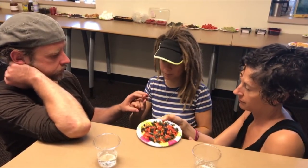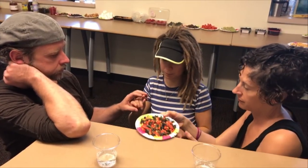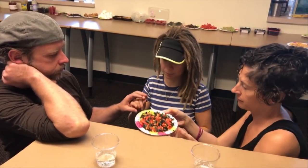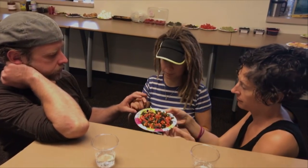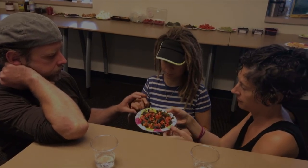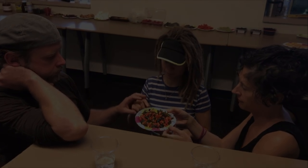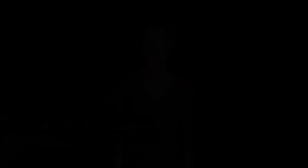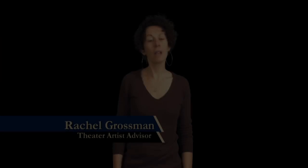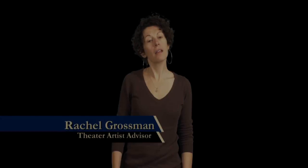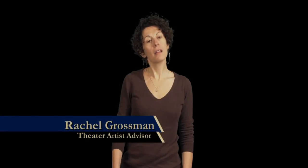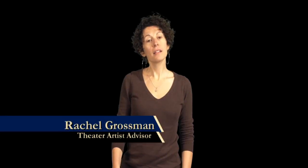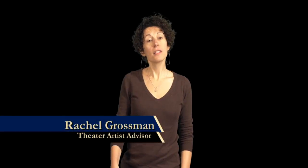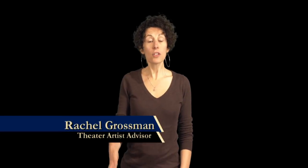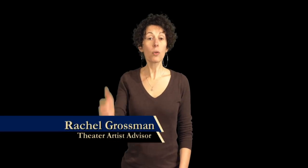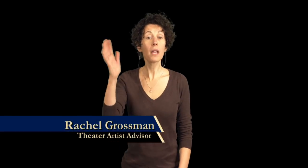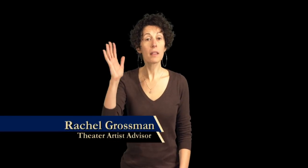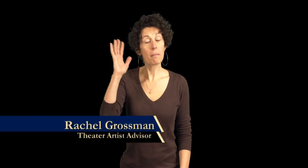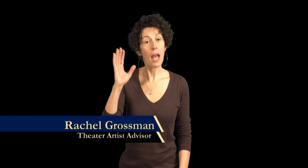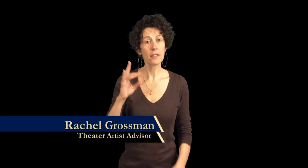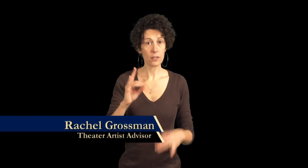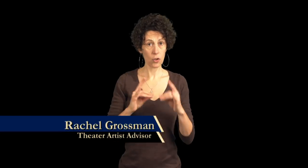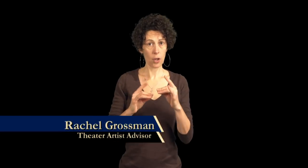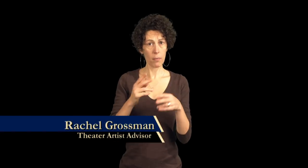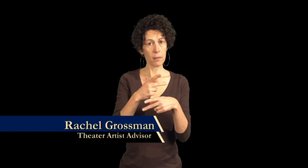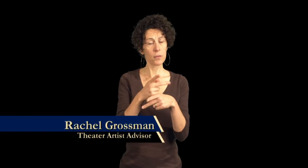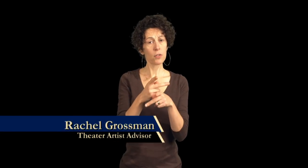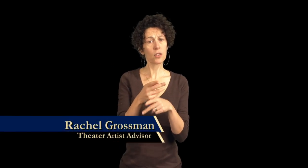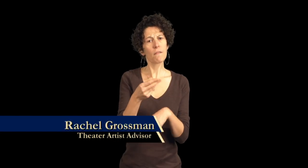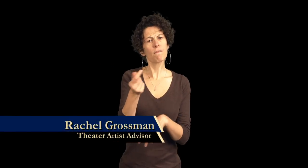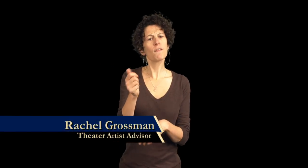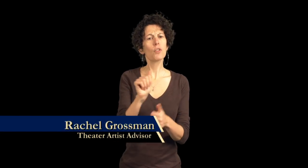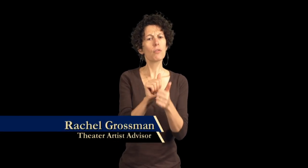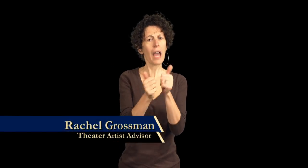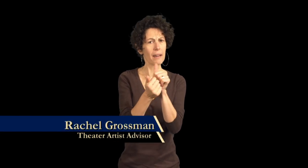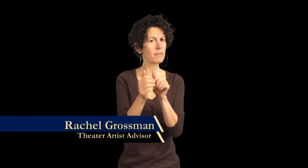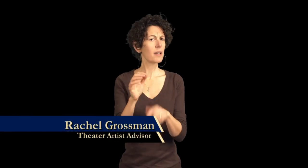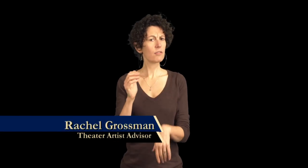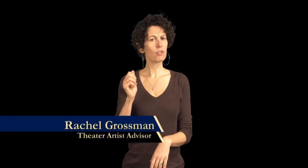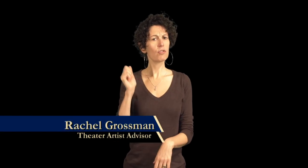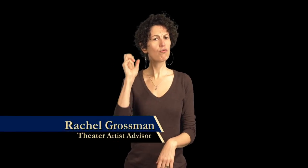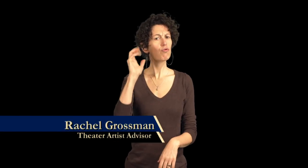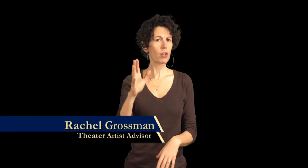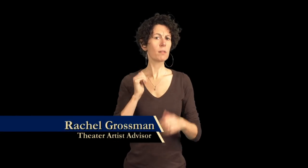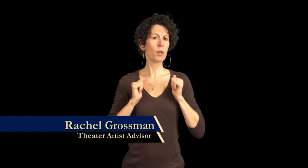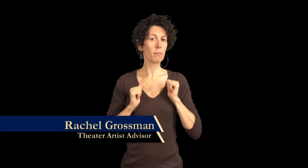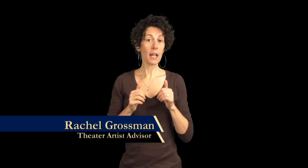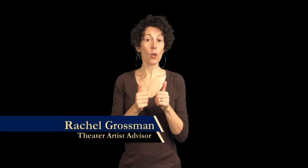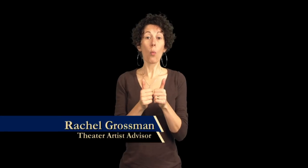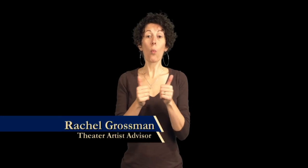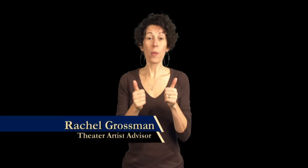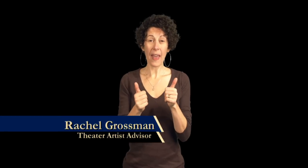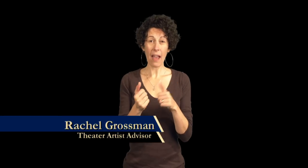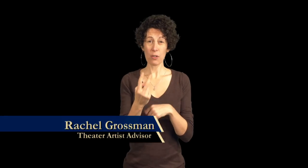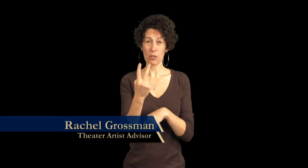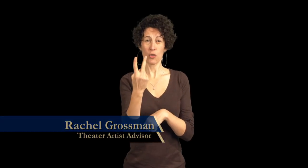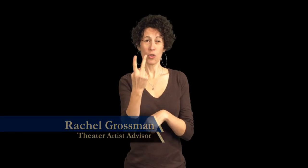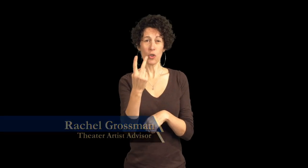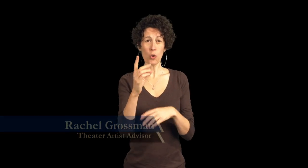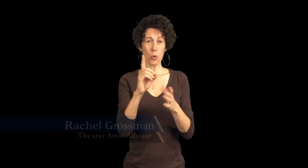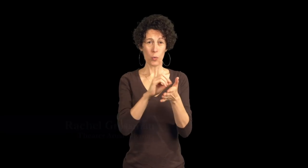In the past, Dog & Pony produced several adaptations of Shakespeare's plays without